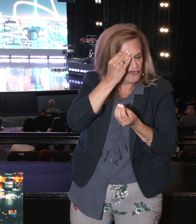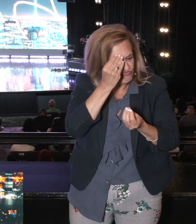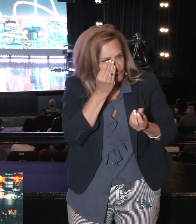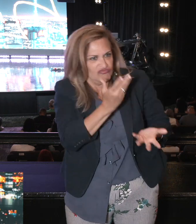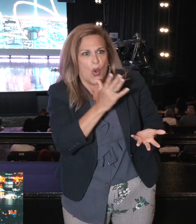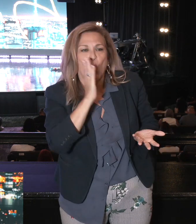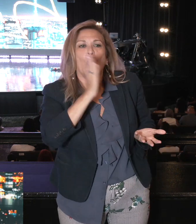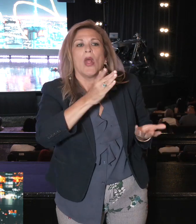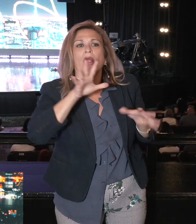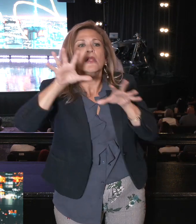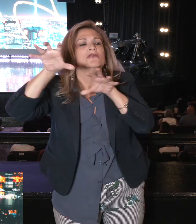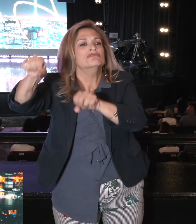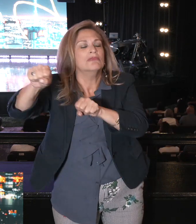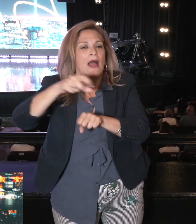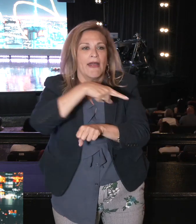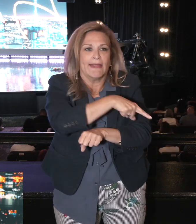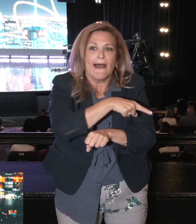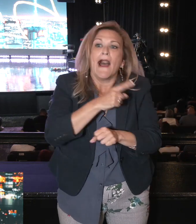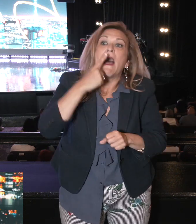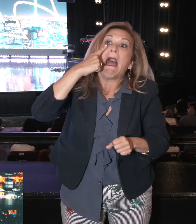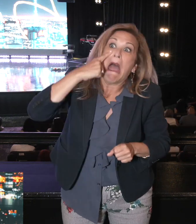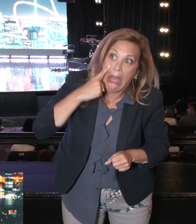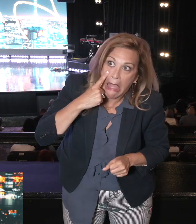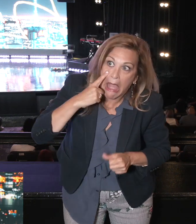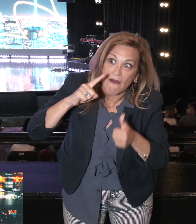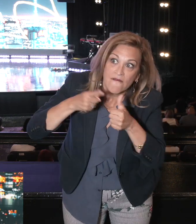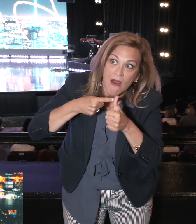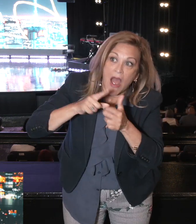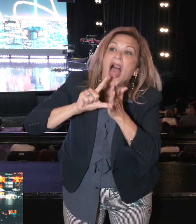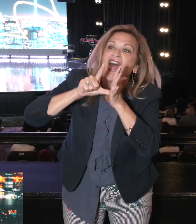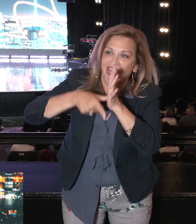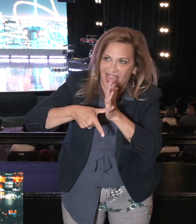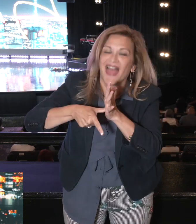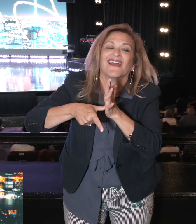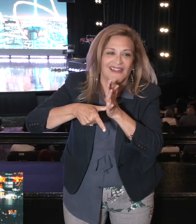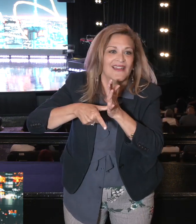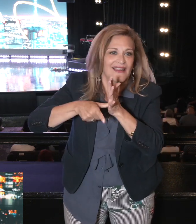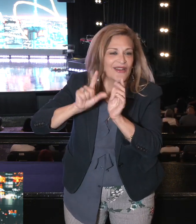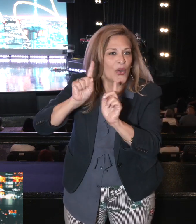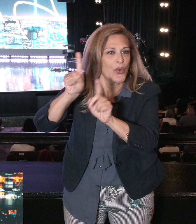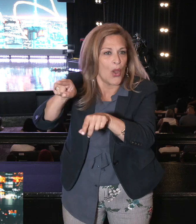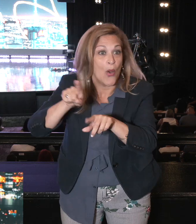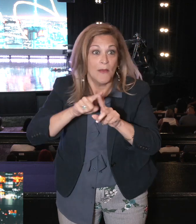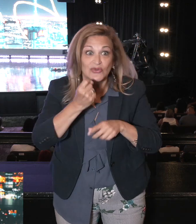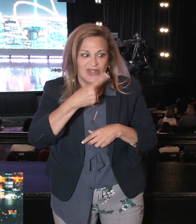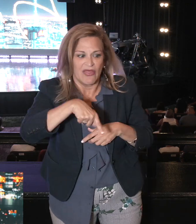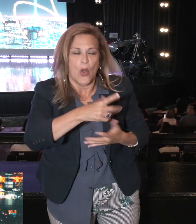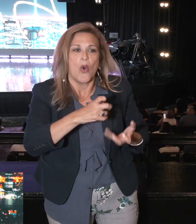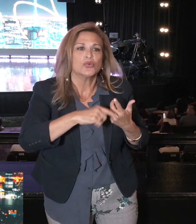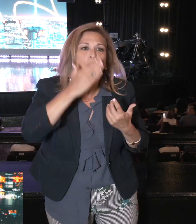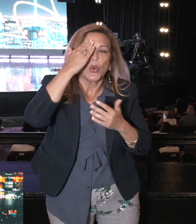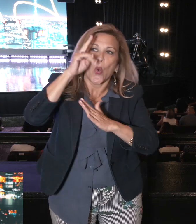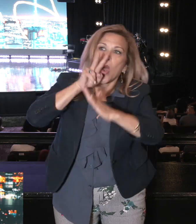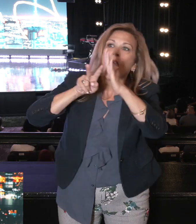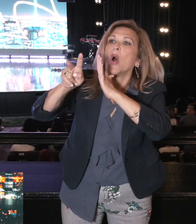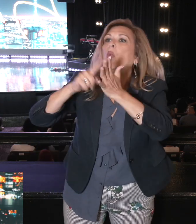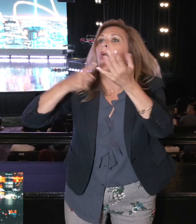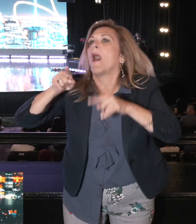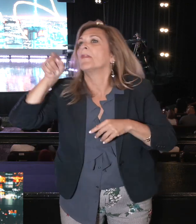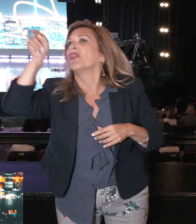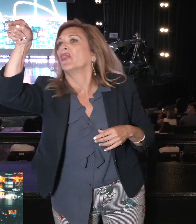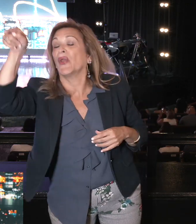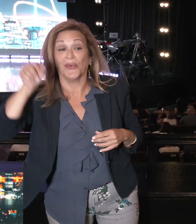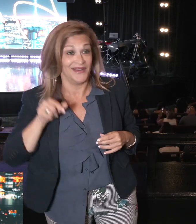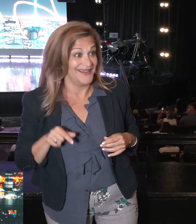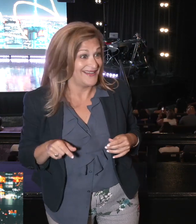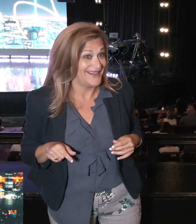he's going to do it again, we can trust his word. But the people then didn't. They wanted to know what was waiting for them. Now, think about